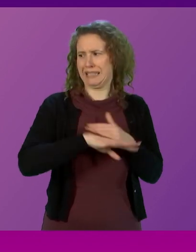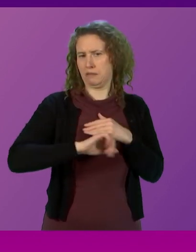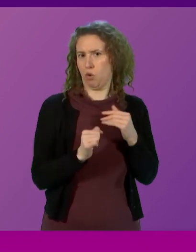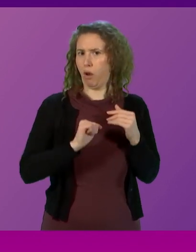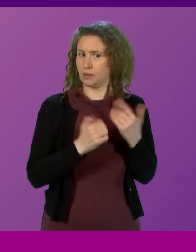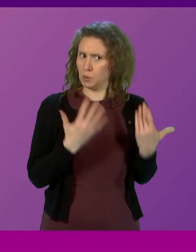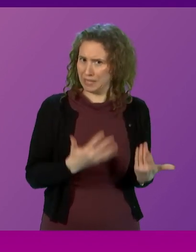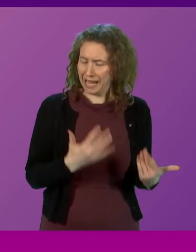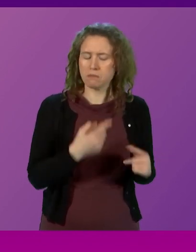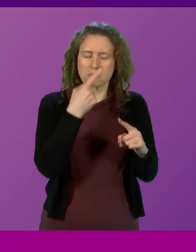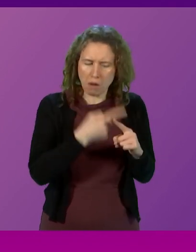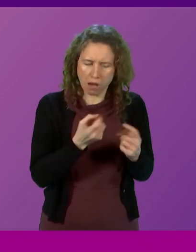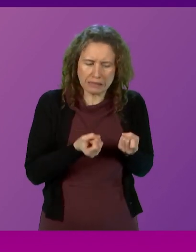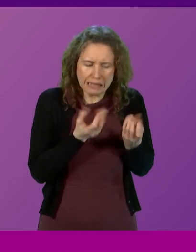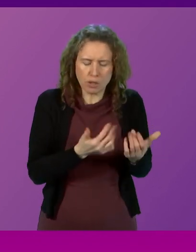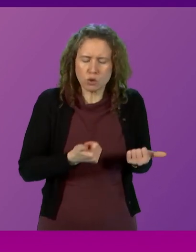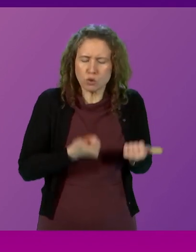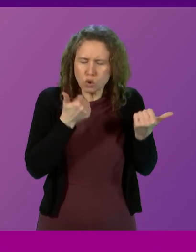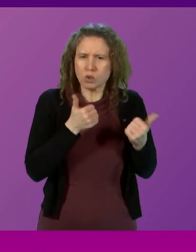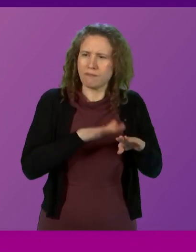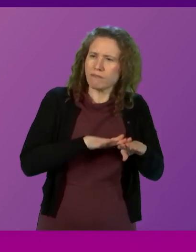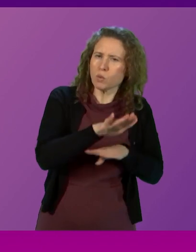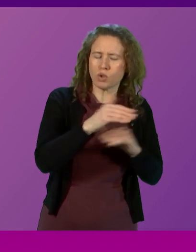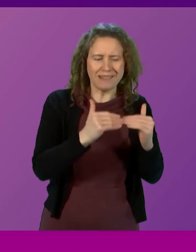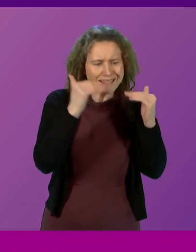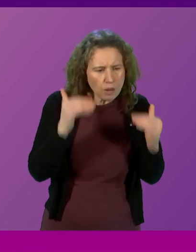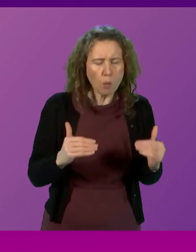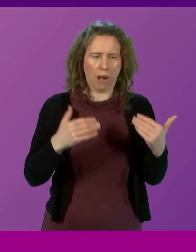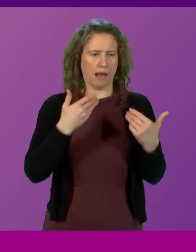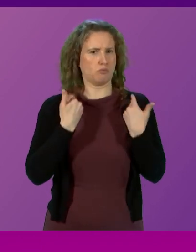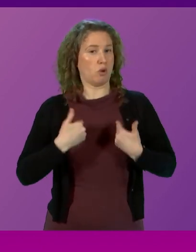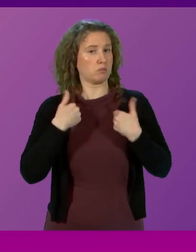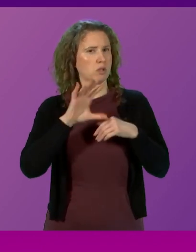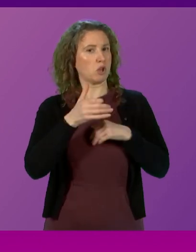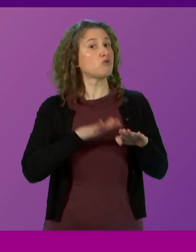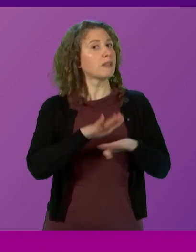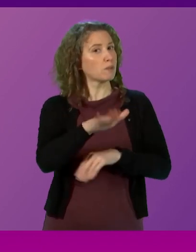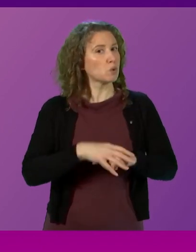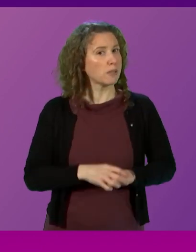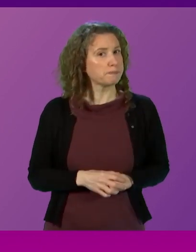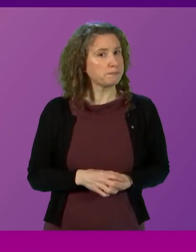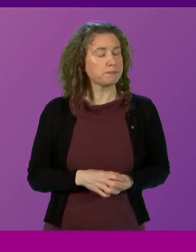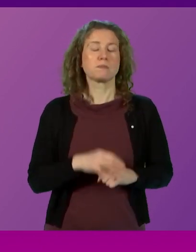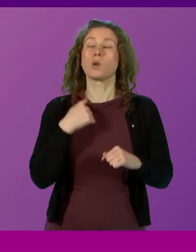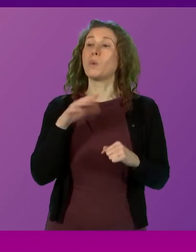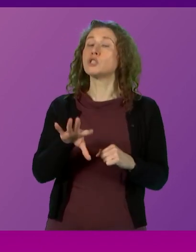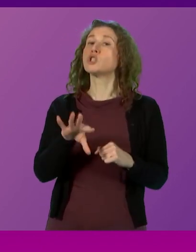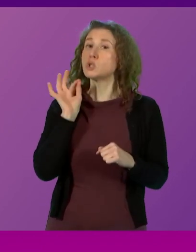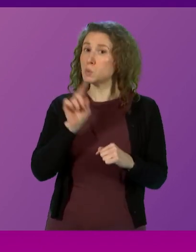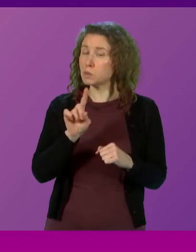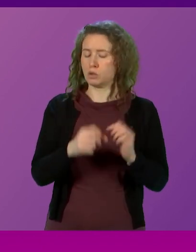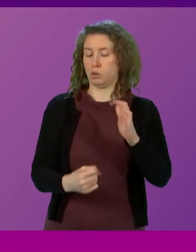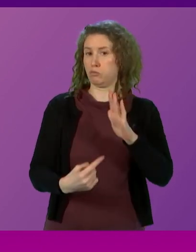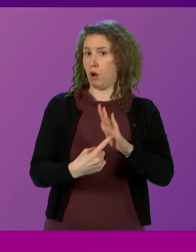while also laying the foundations for a more equal and prosperous country in the future. We choose to